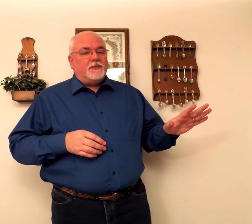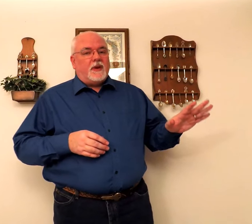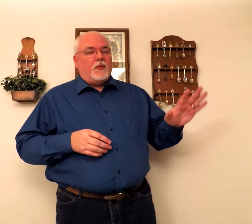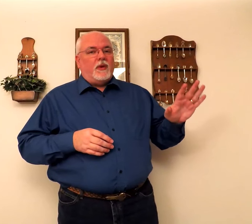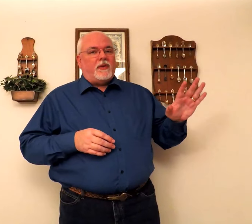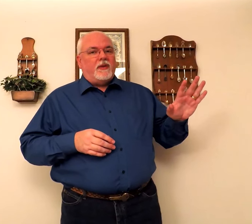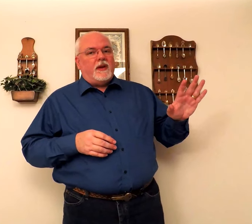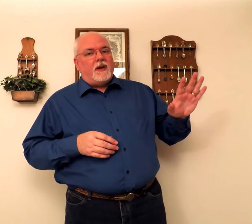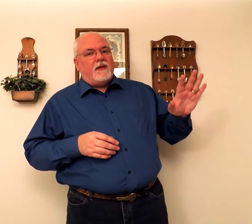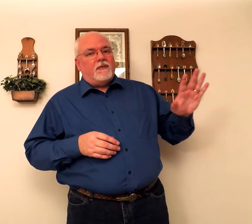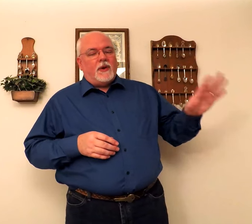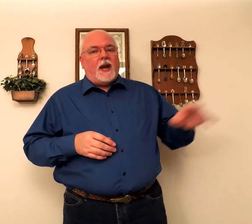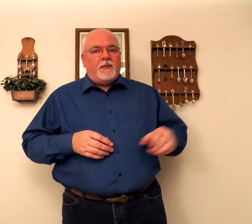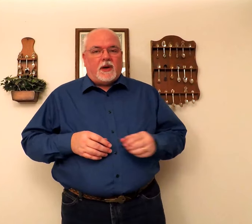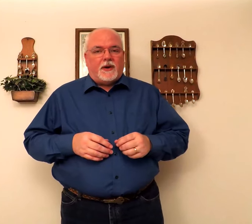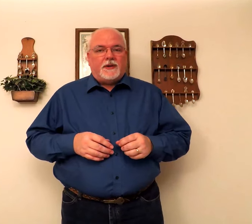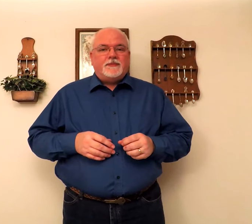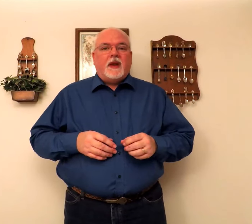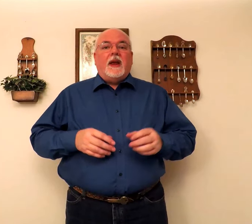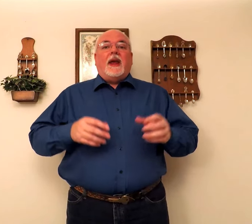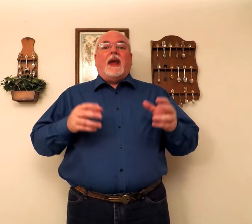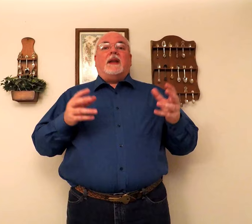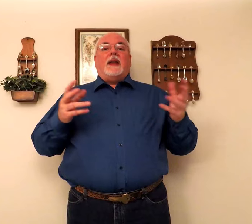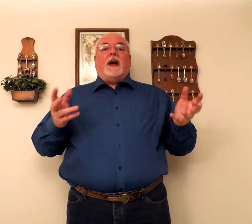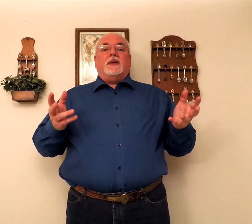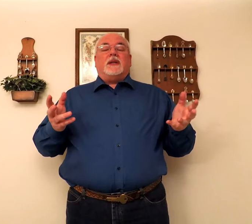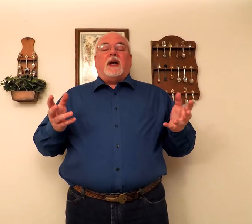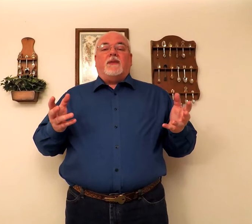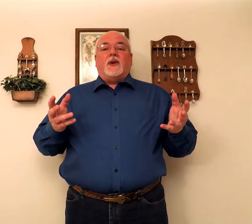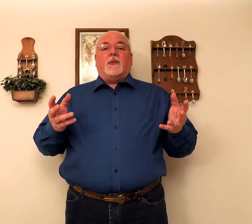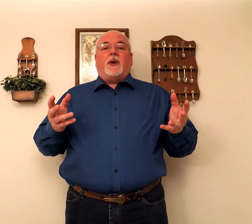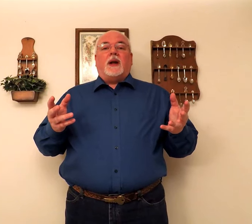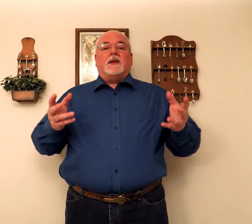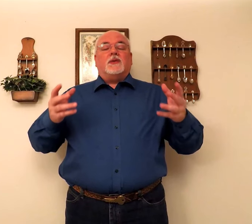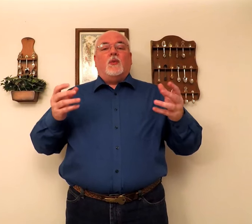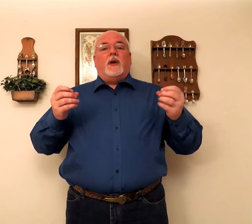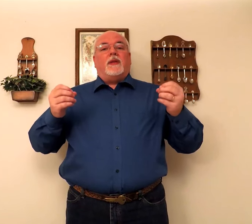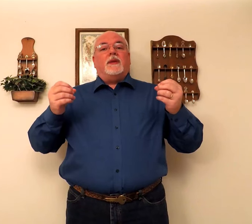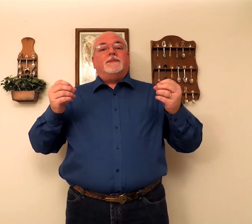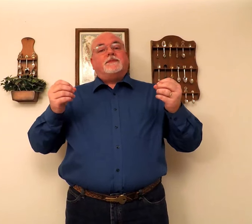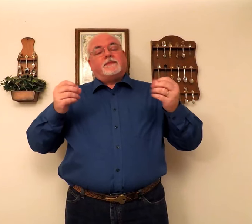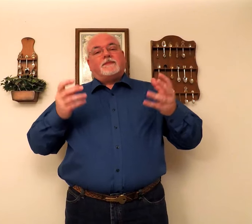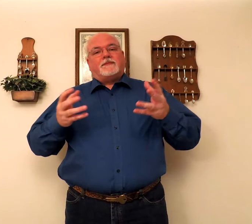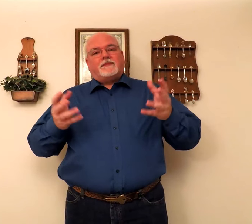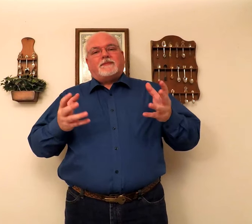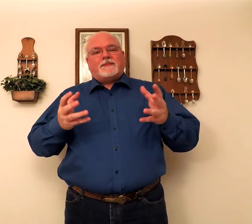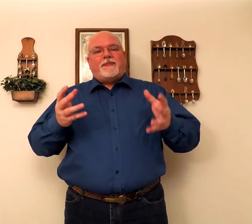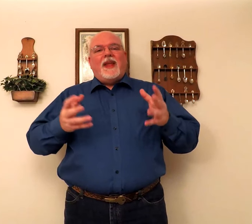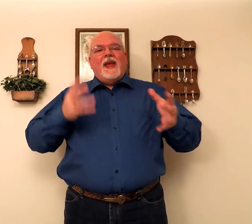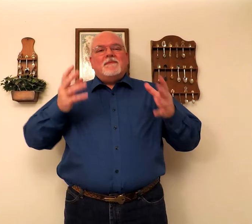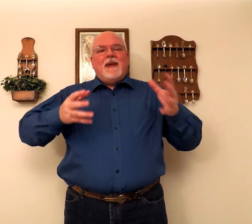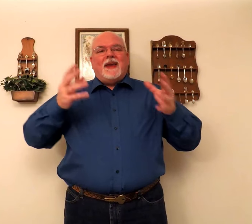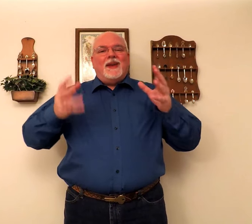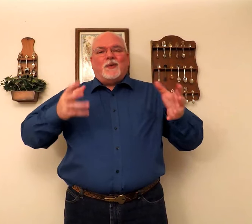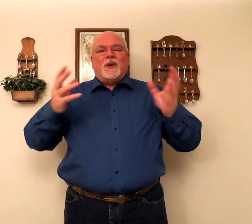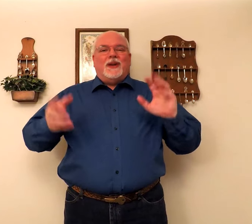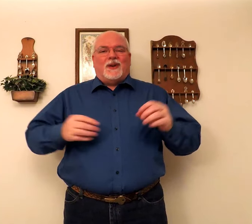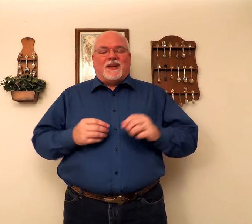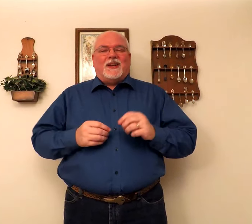with the vocabulary, and now it's time for you to practice with making it real. You